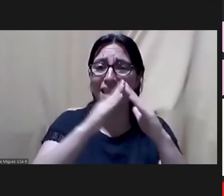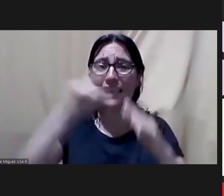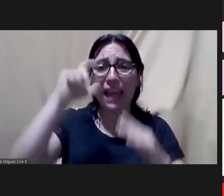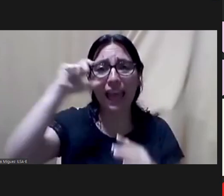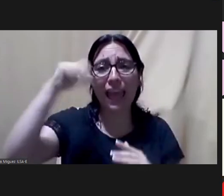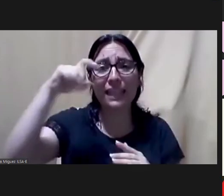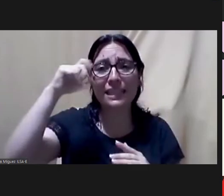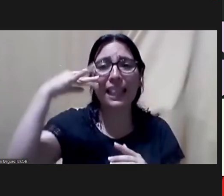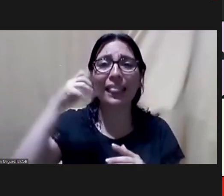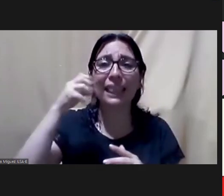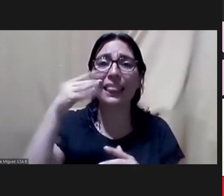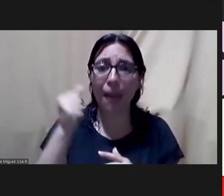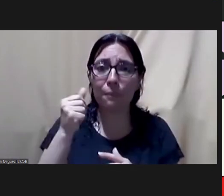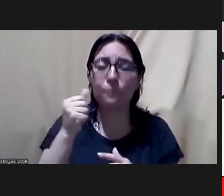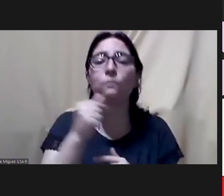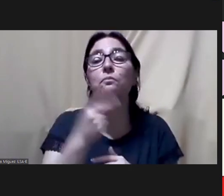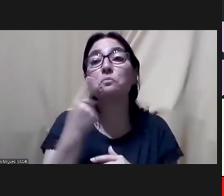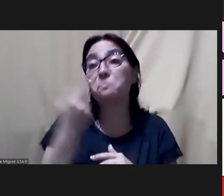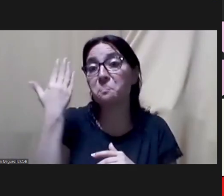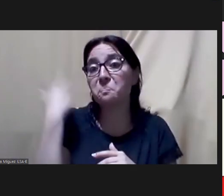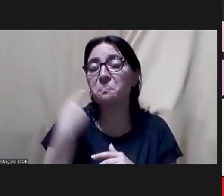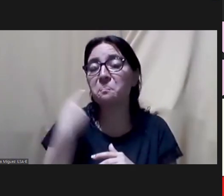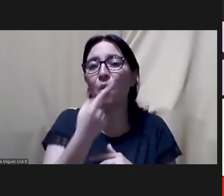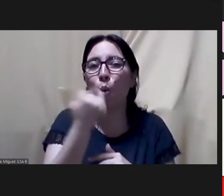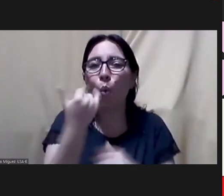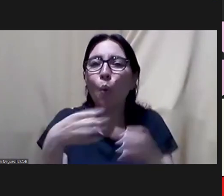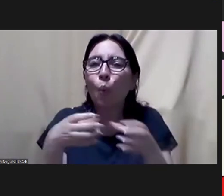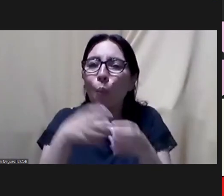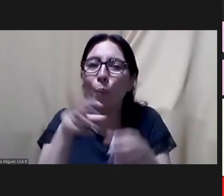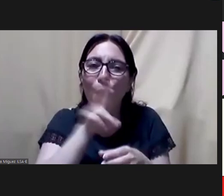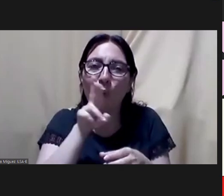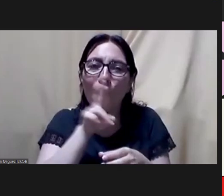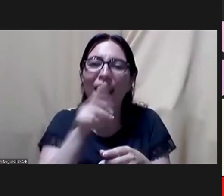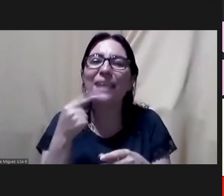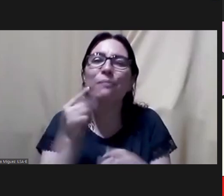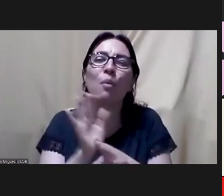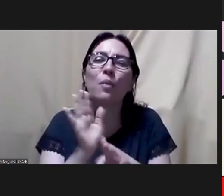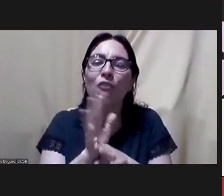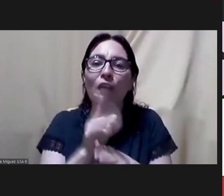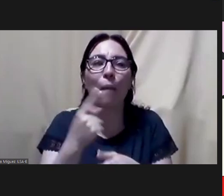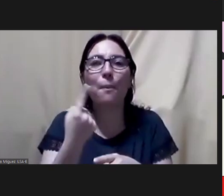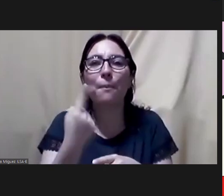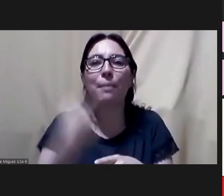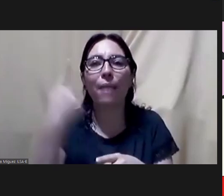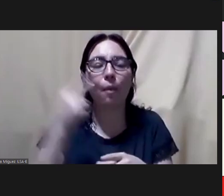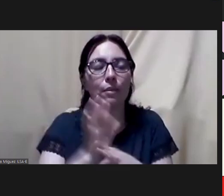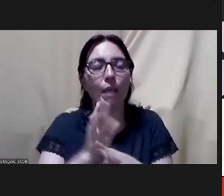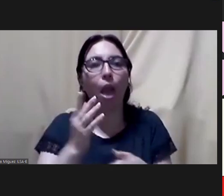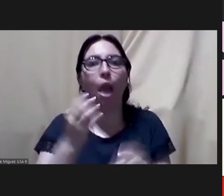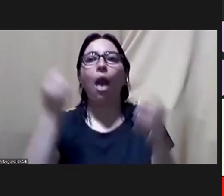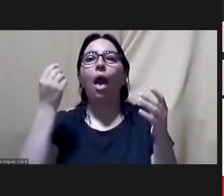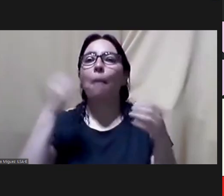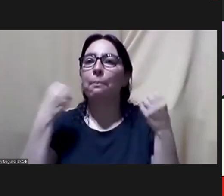at i worked with a group of uh